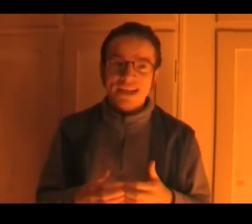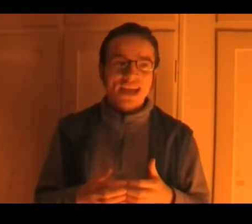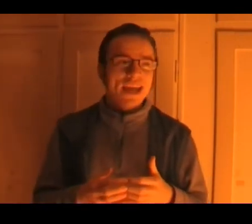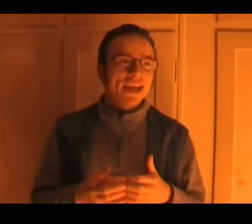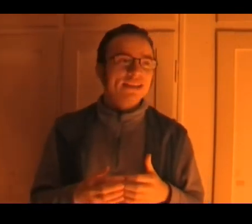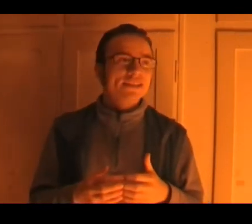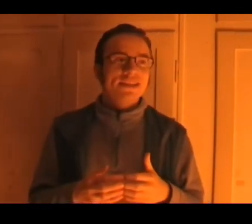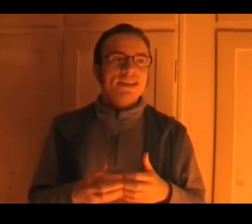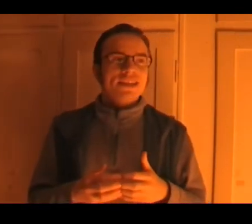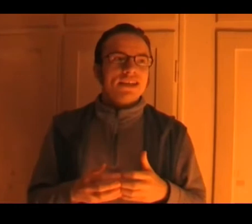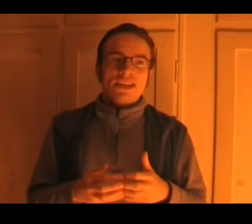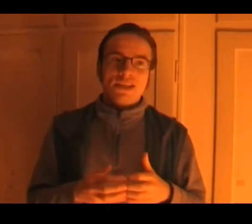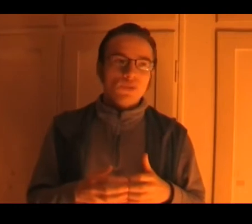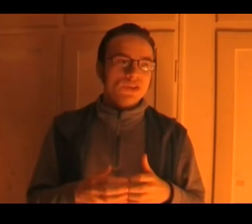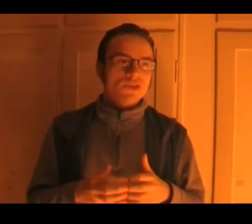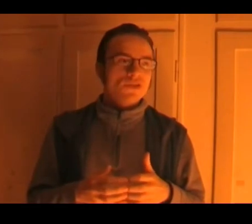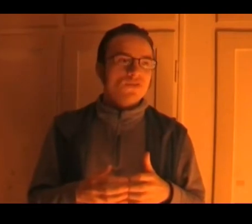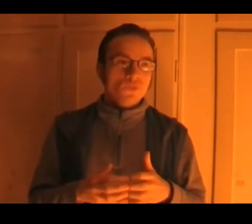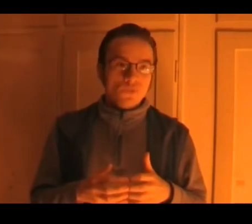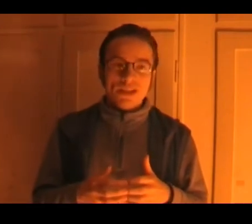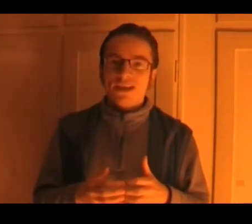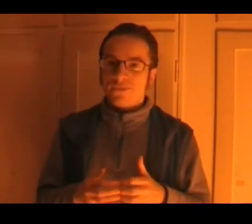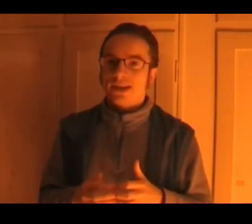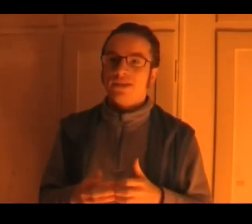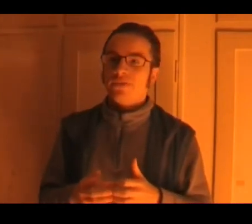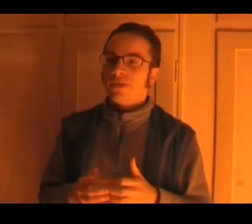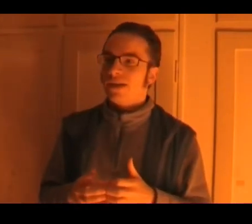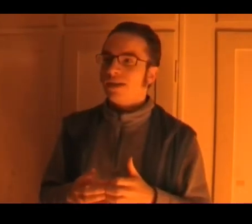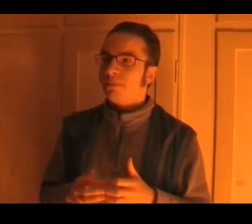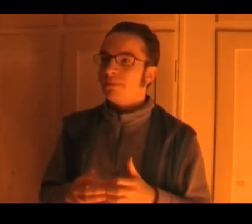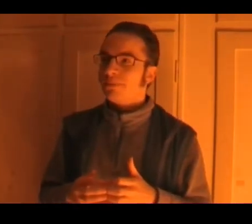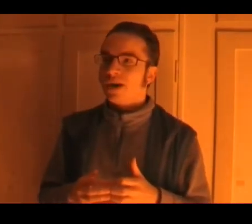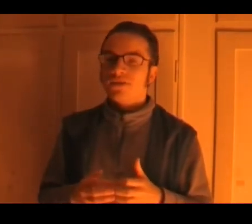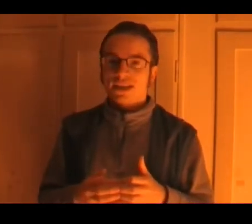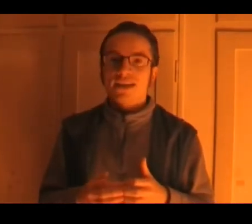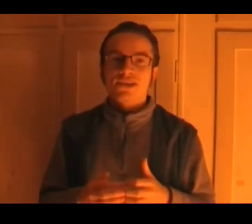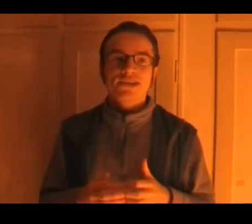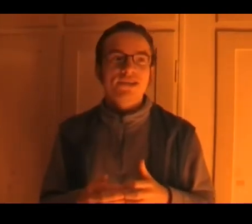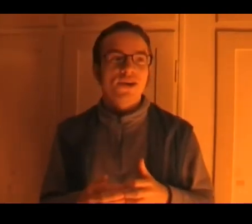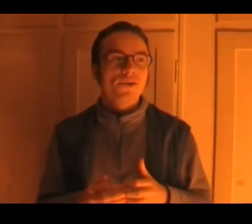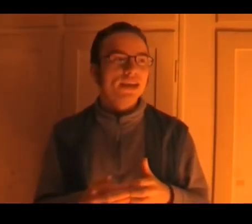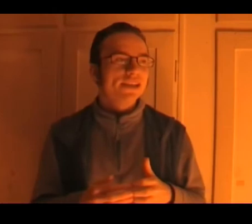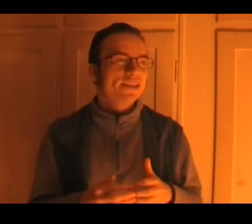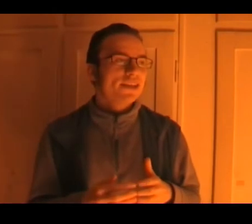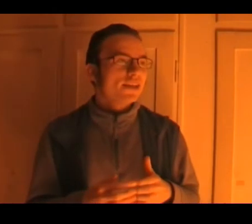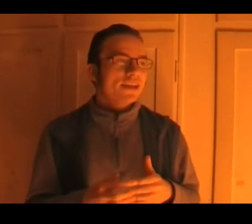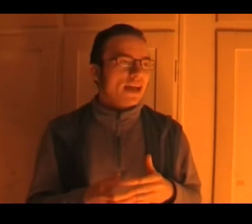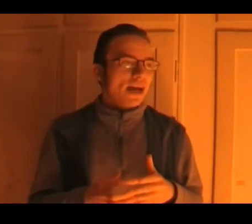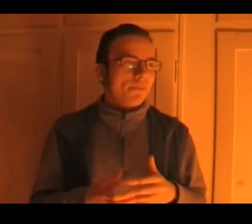and he was really effective um of a killer you know it um